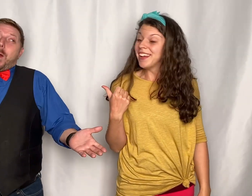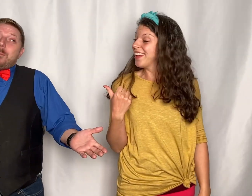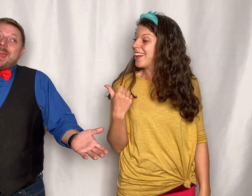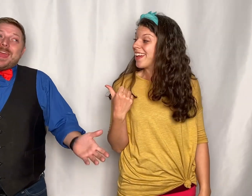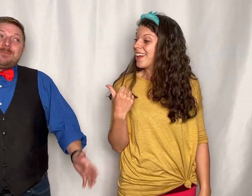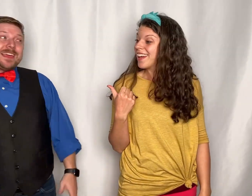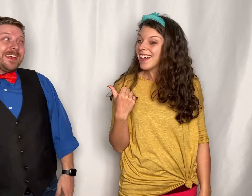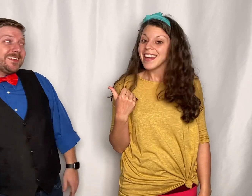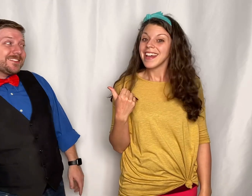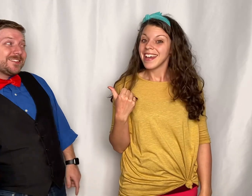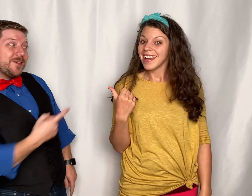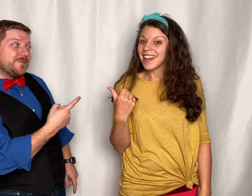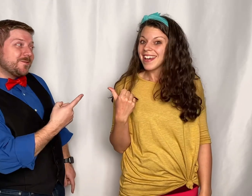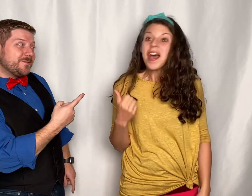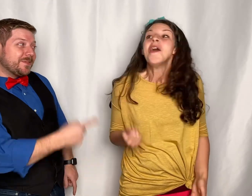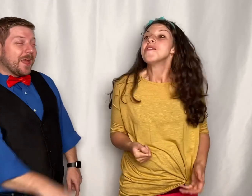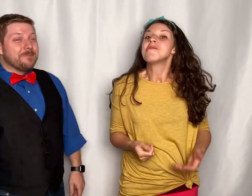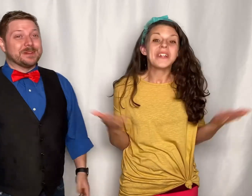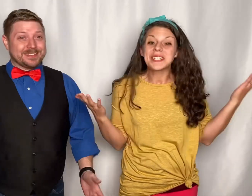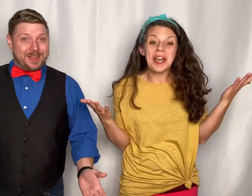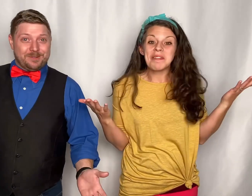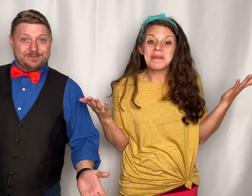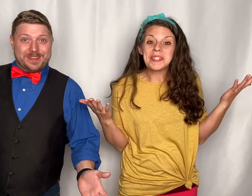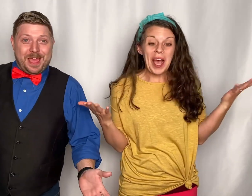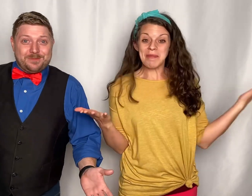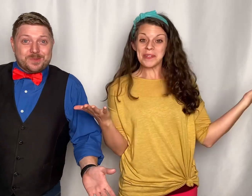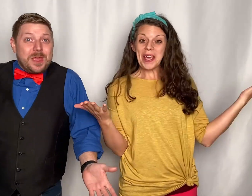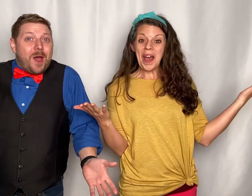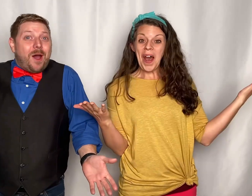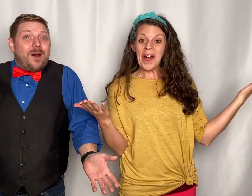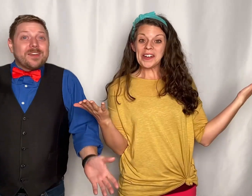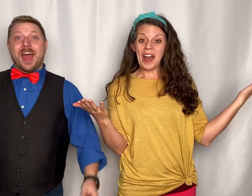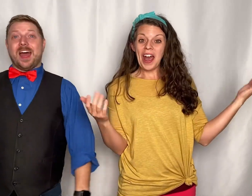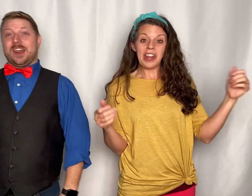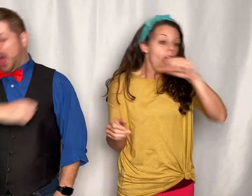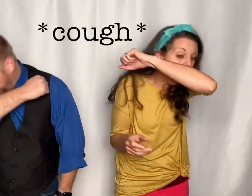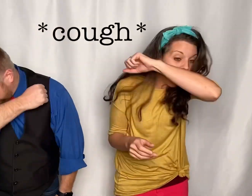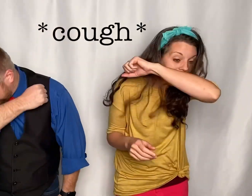or maybe it's you, but sometimes we all gotta echo.